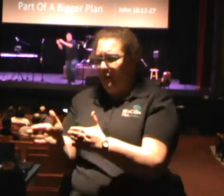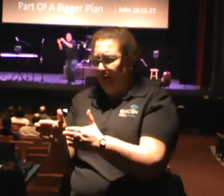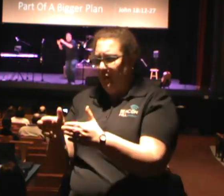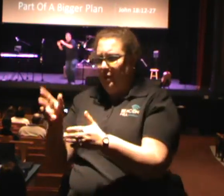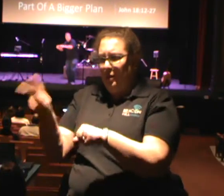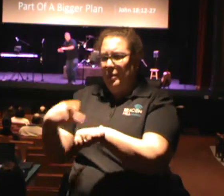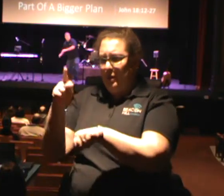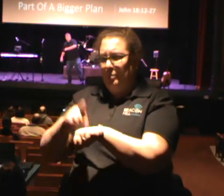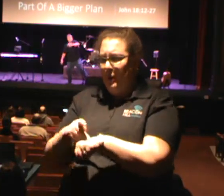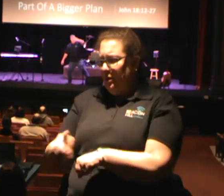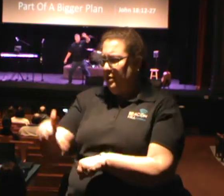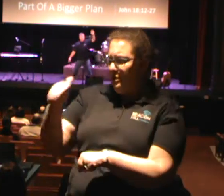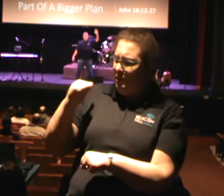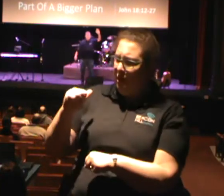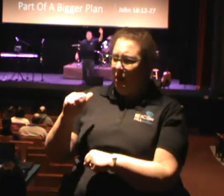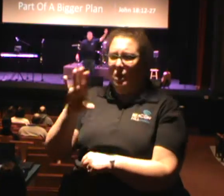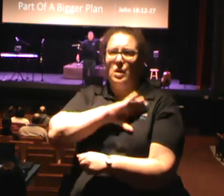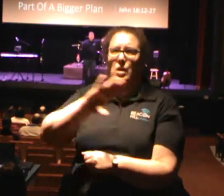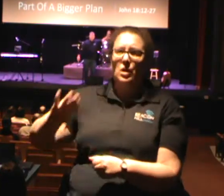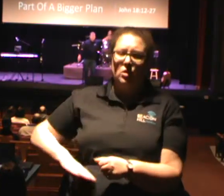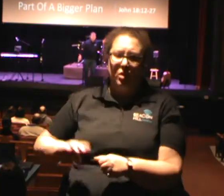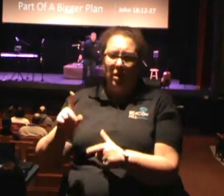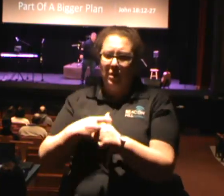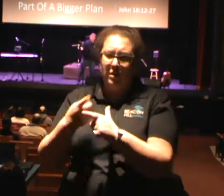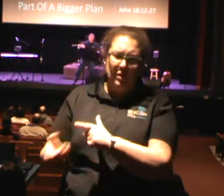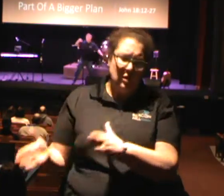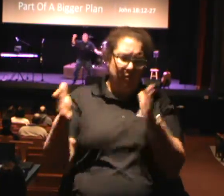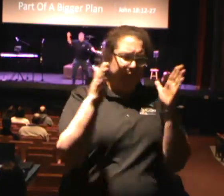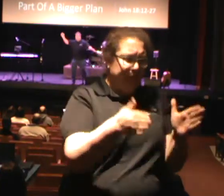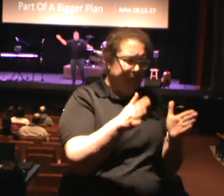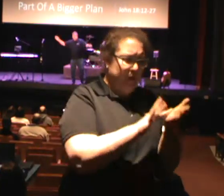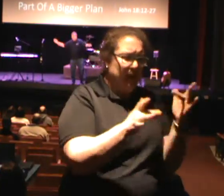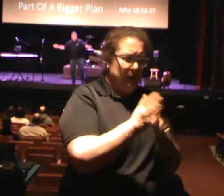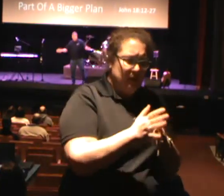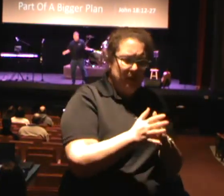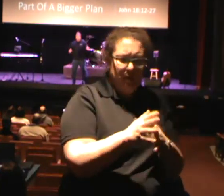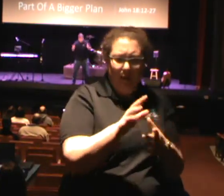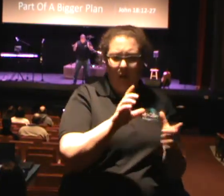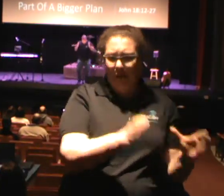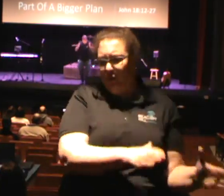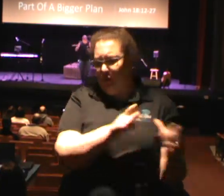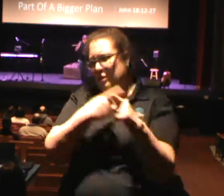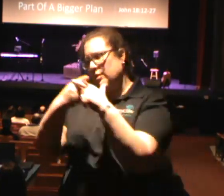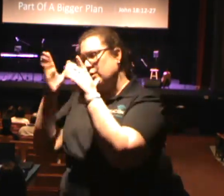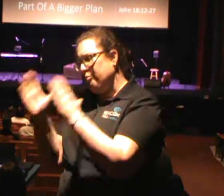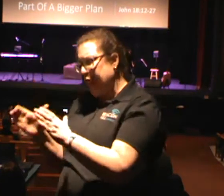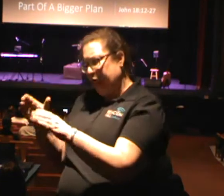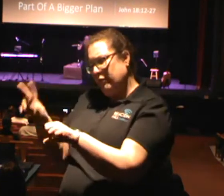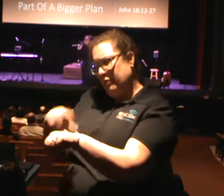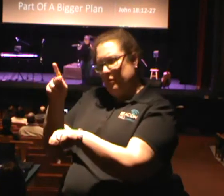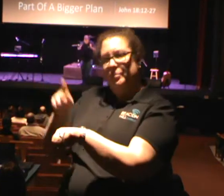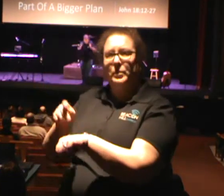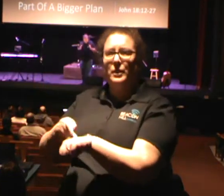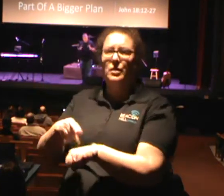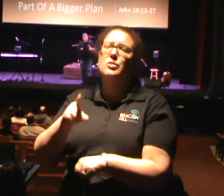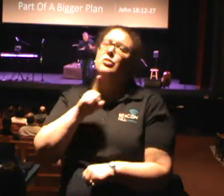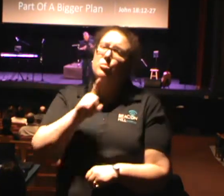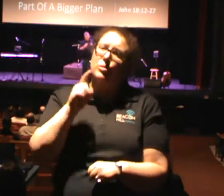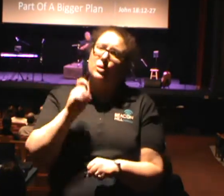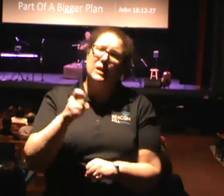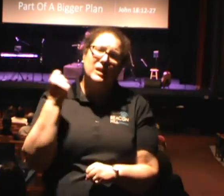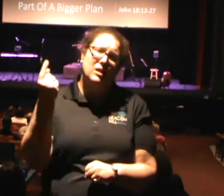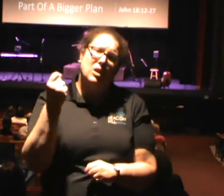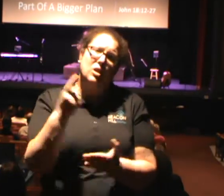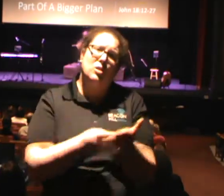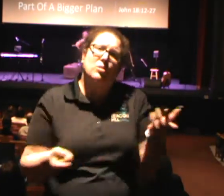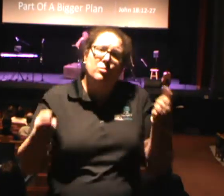He's doing denying Christ. And we bounce back to Jesus. Then we bounce back to Peter. So you have to really understand what is happening.